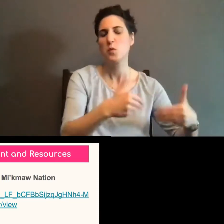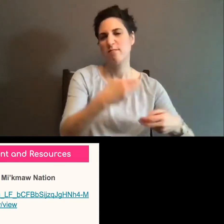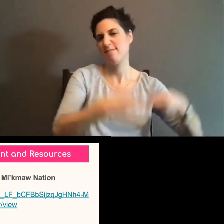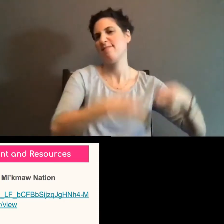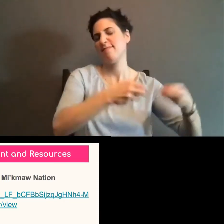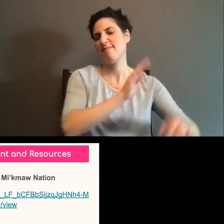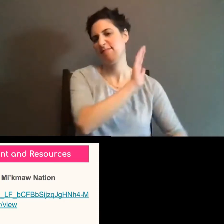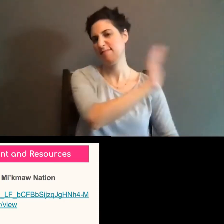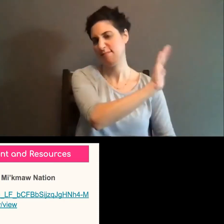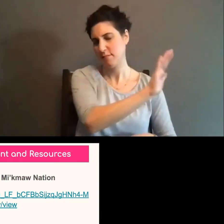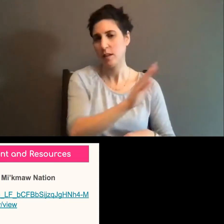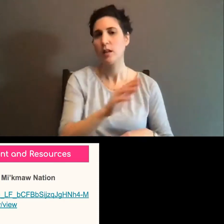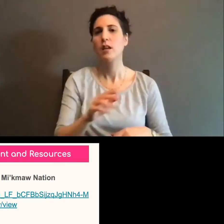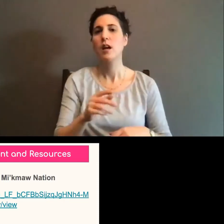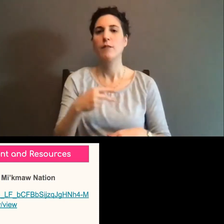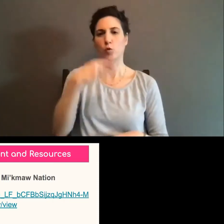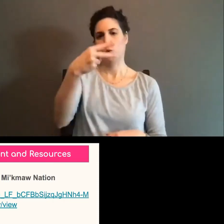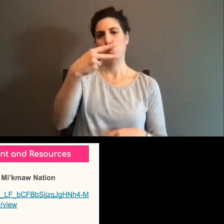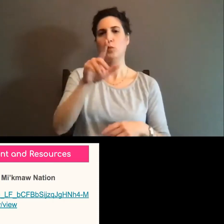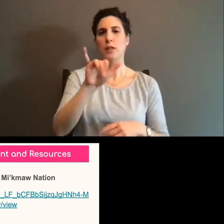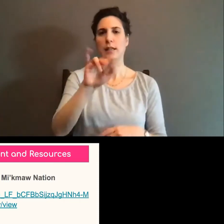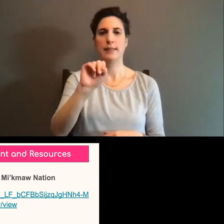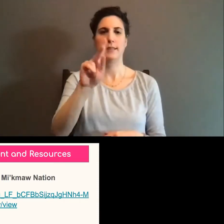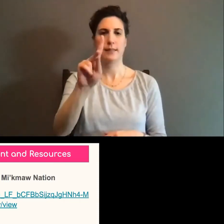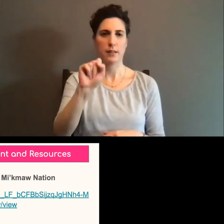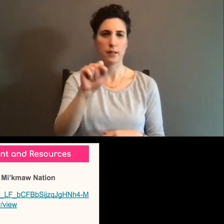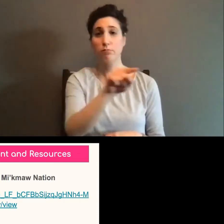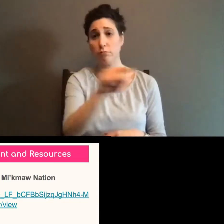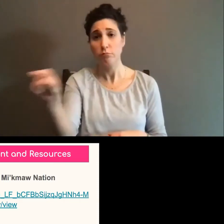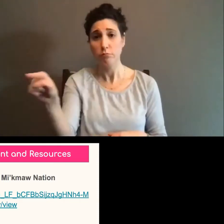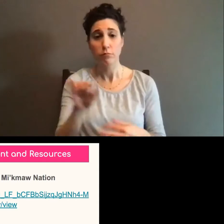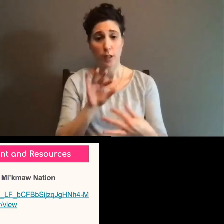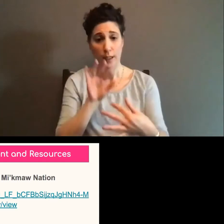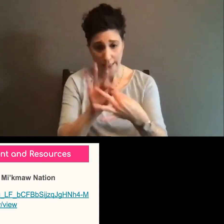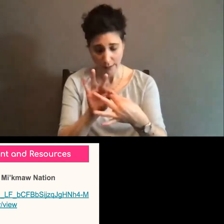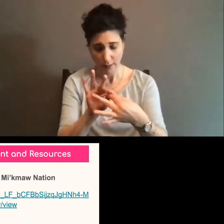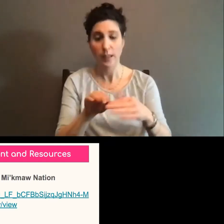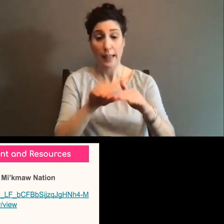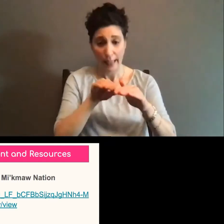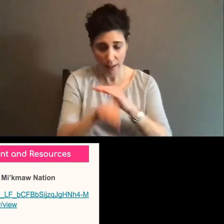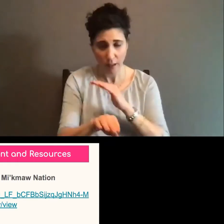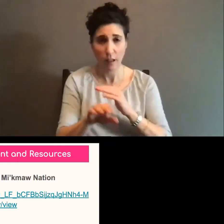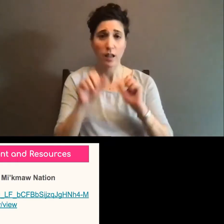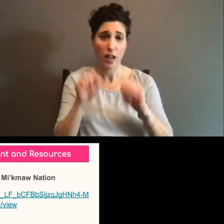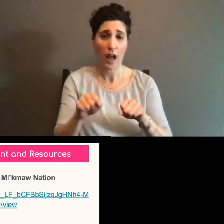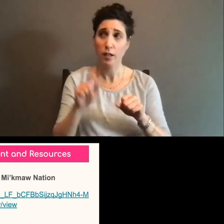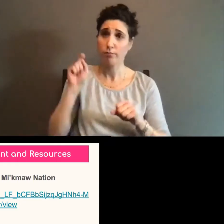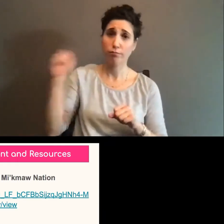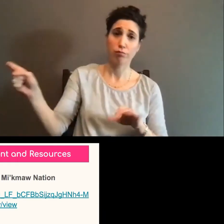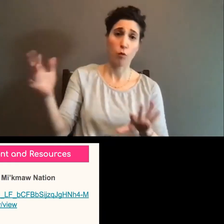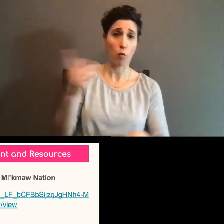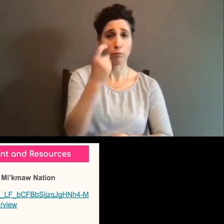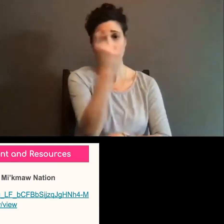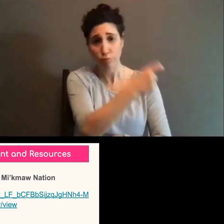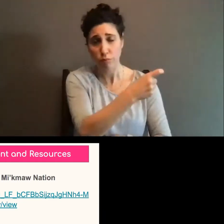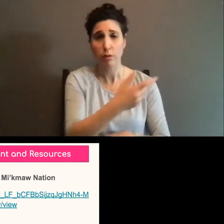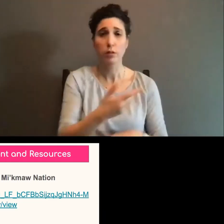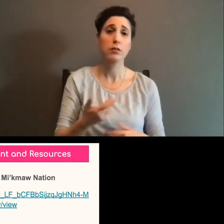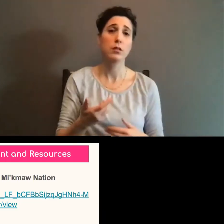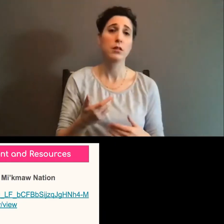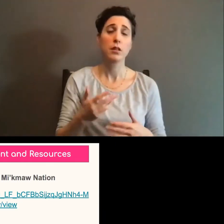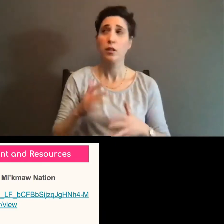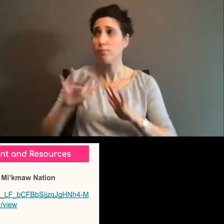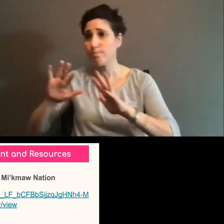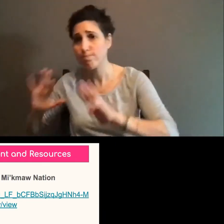have different ways you can support. So there are ways you can donate, there are voices that you can uplift,